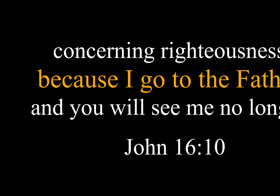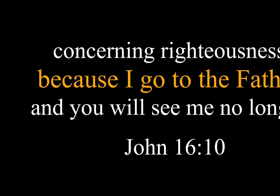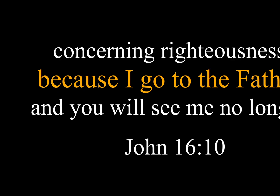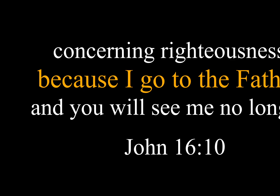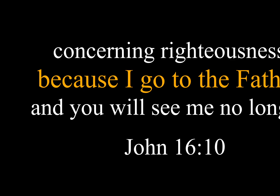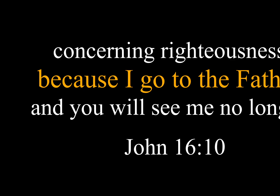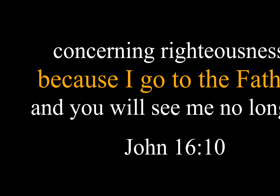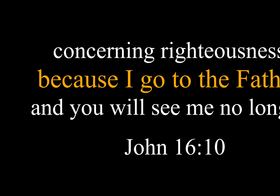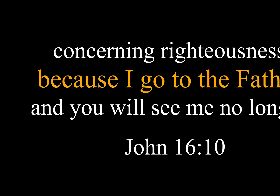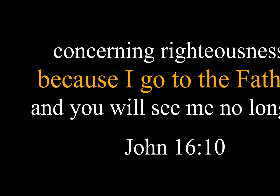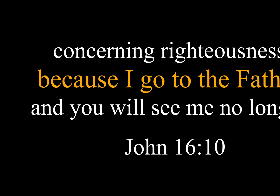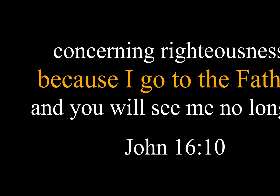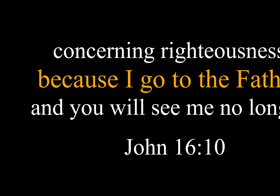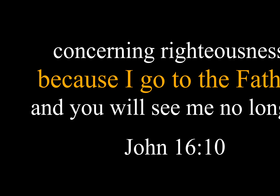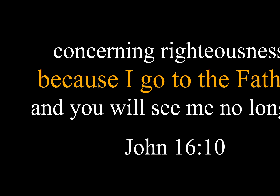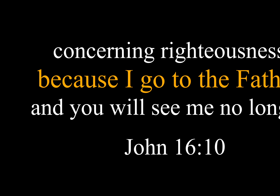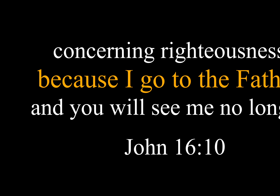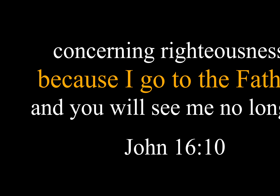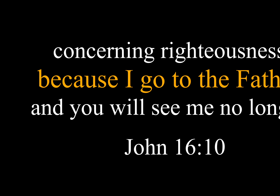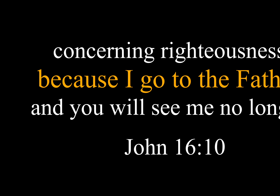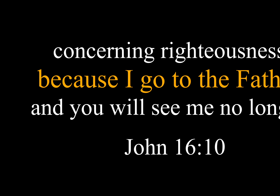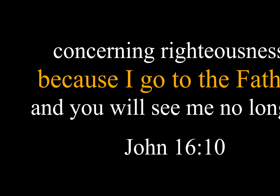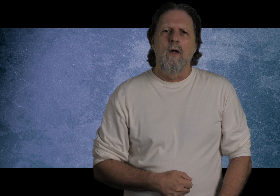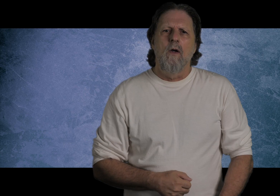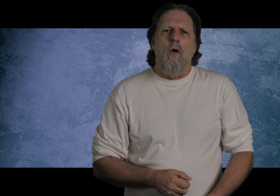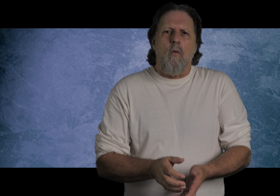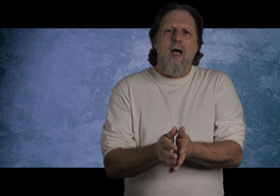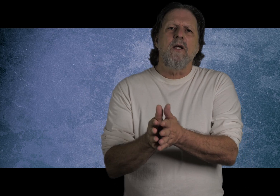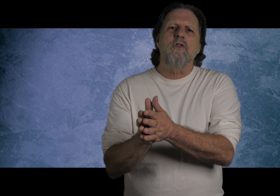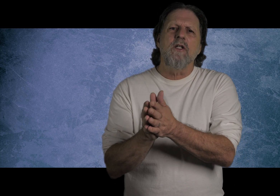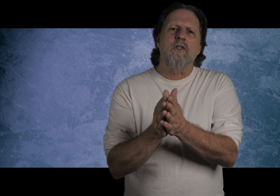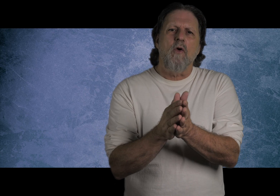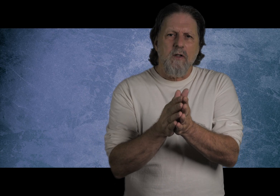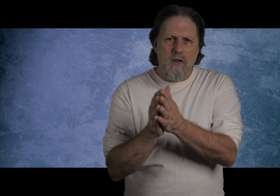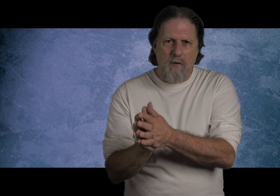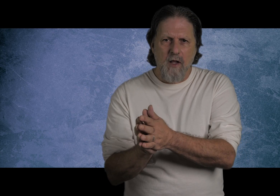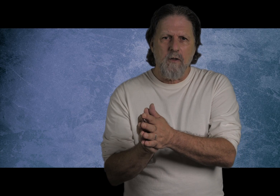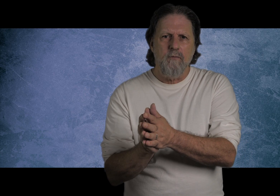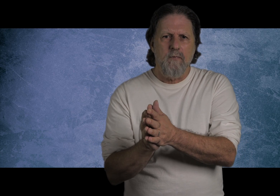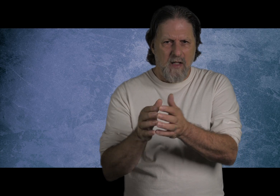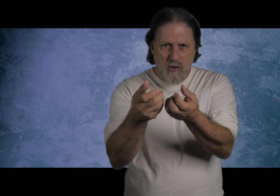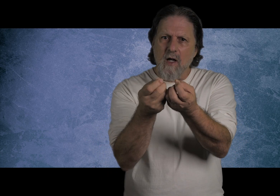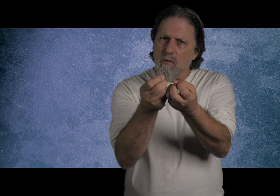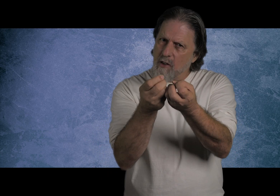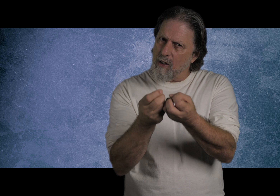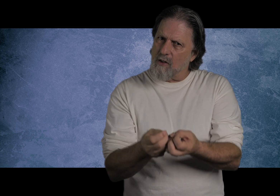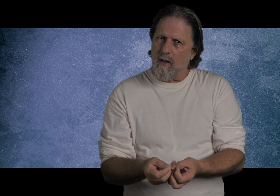I go to the Father, and you will see me no longer. Why is Jesus going to the Father? That's the resurrection, isn't it?